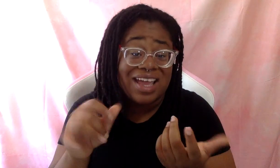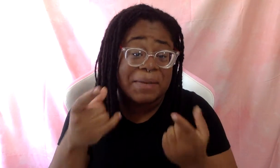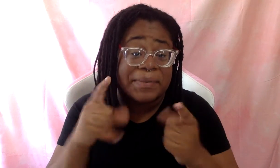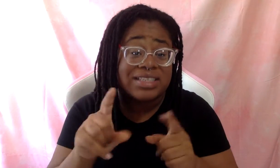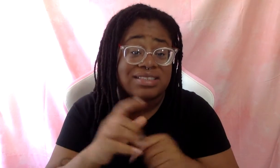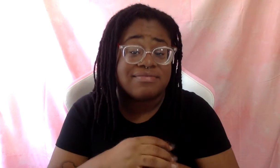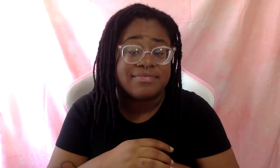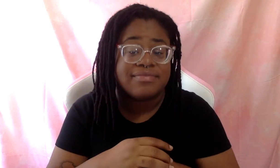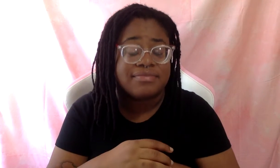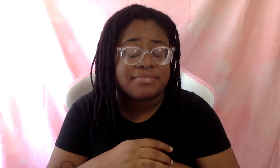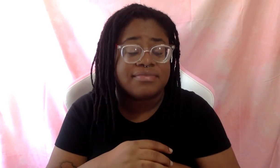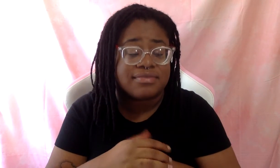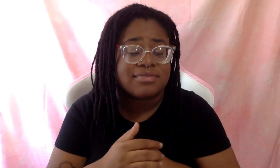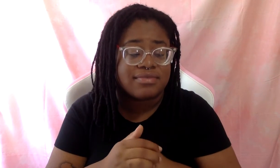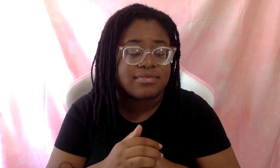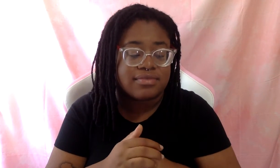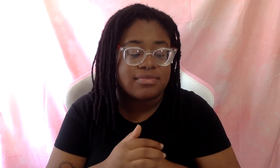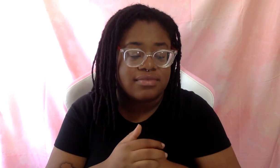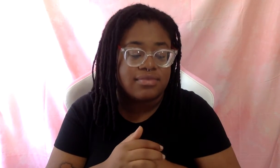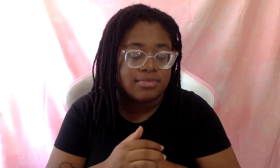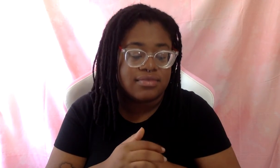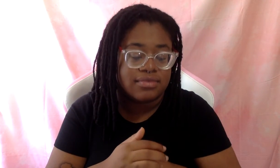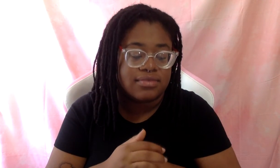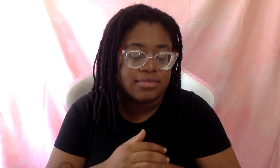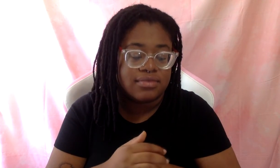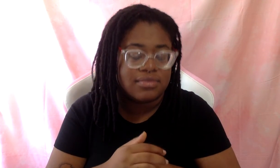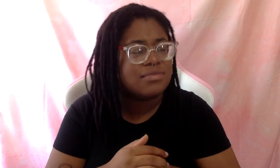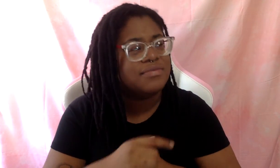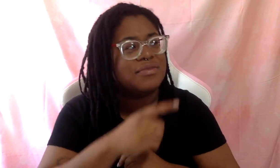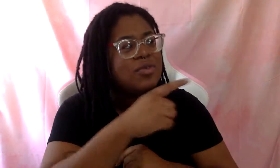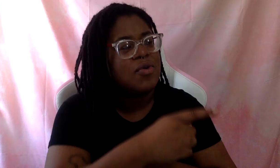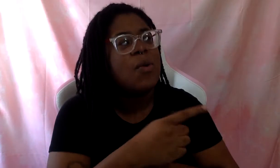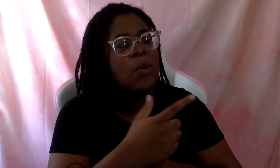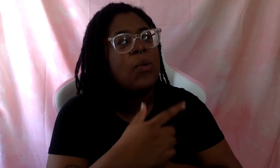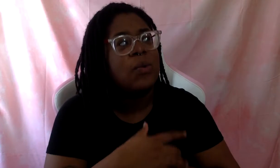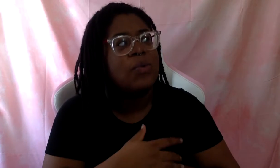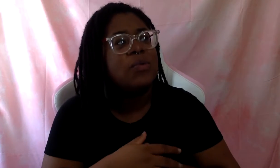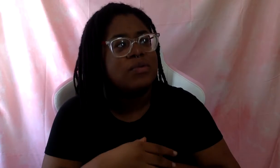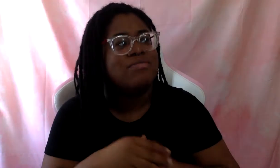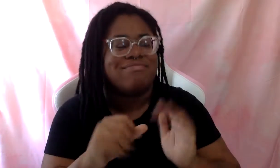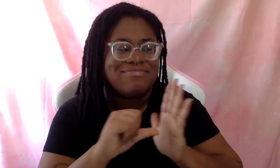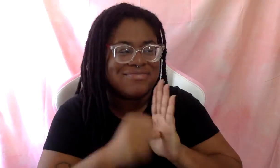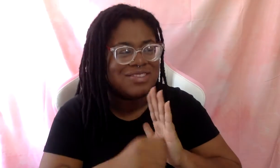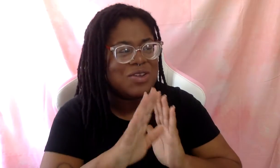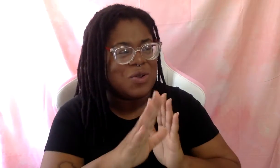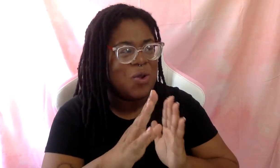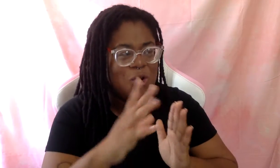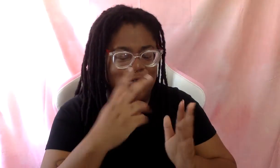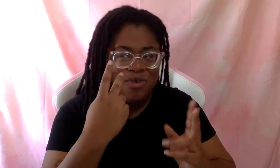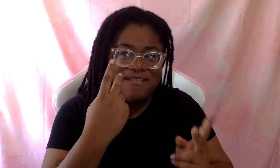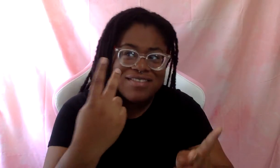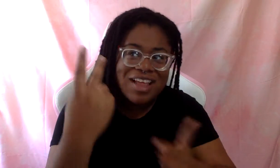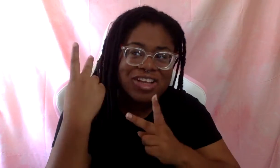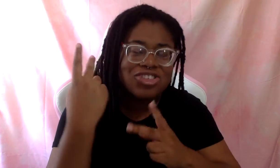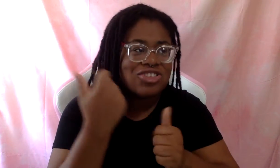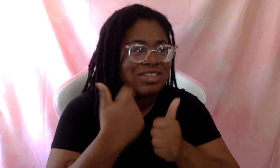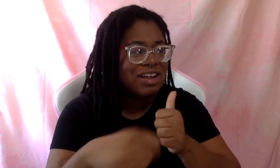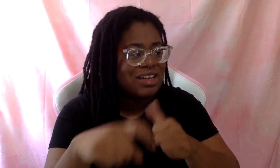And you have made emphasis on all the reflections you have made throughout your time in any space that you've been in, whether it be design,